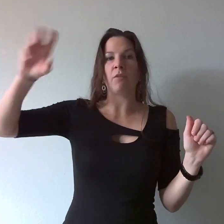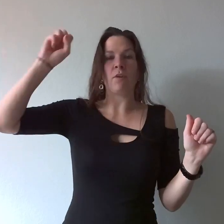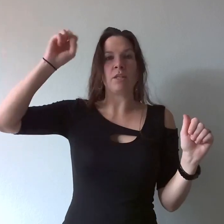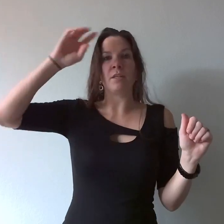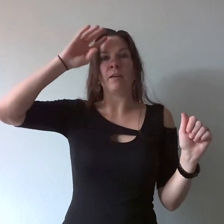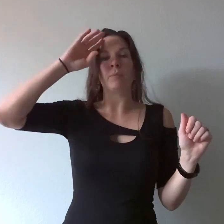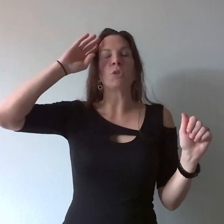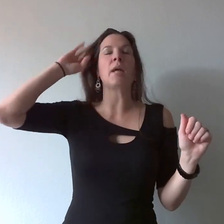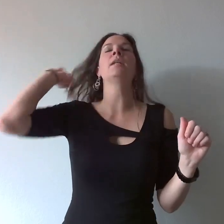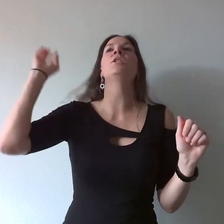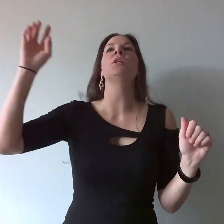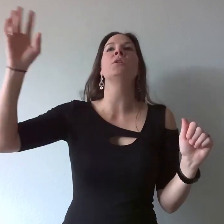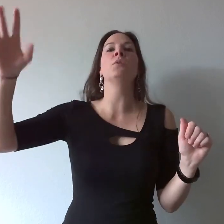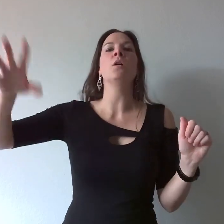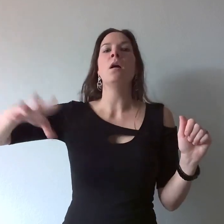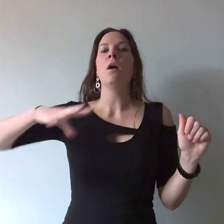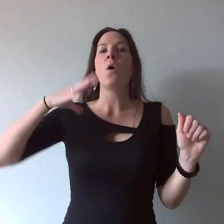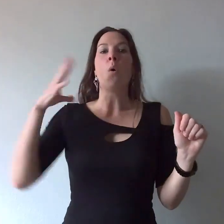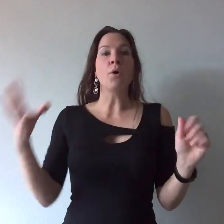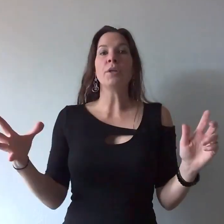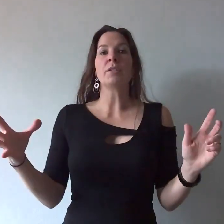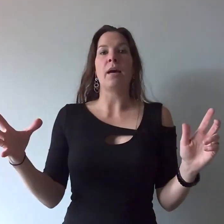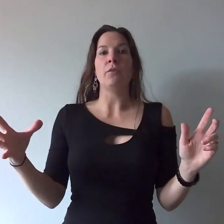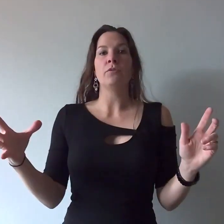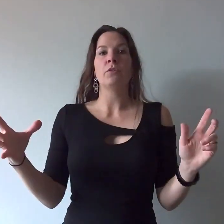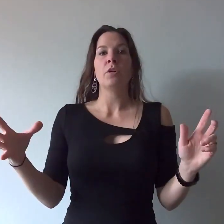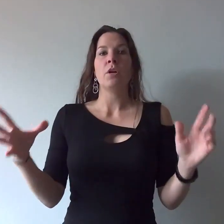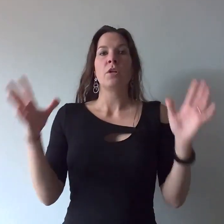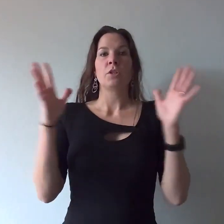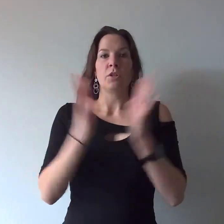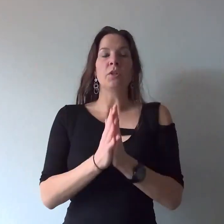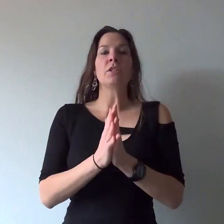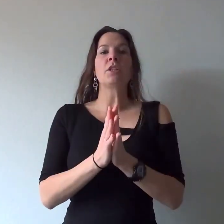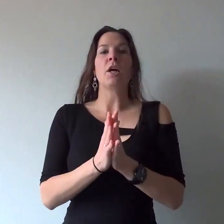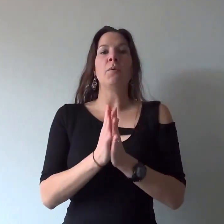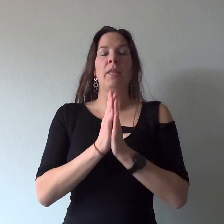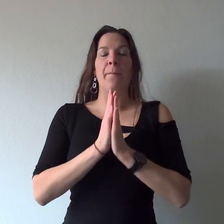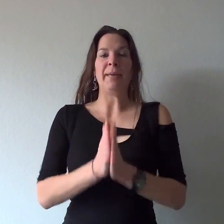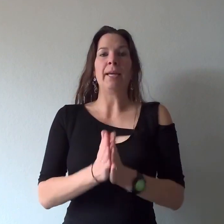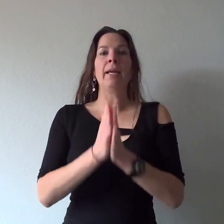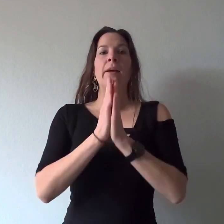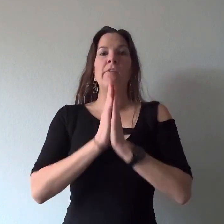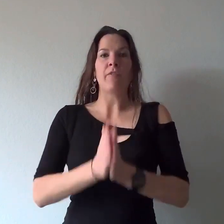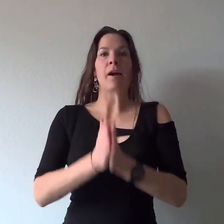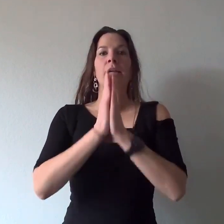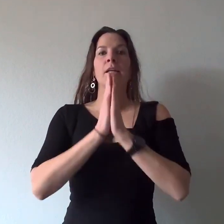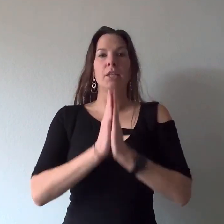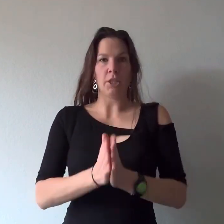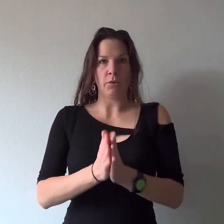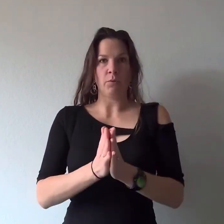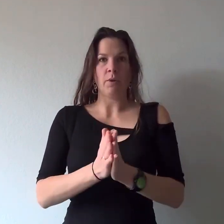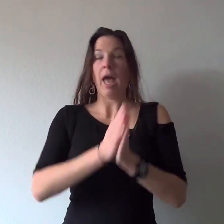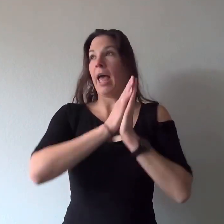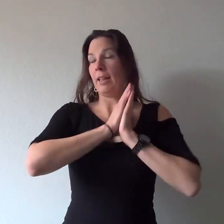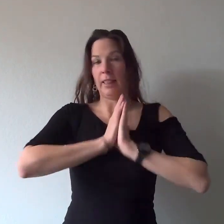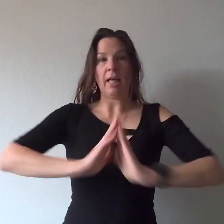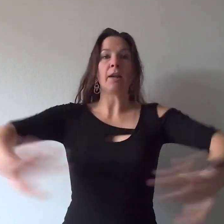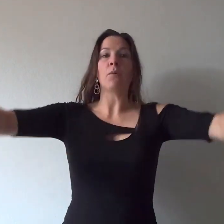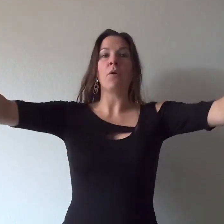friend that betrayed you or yourself you can start with a big fuck you and let it roll